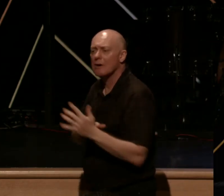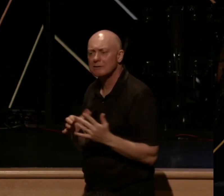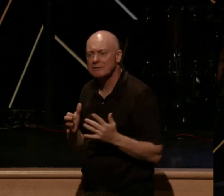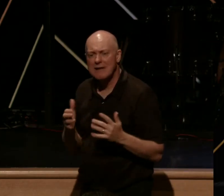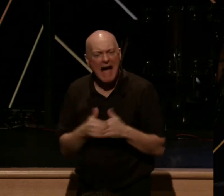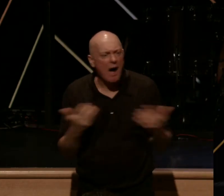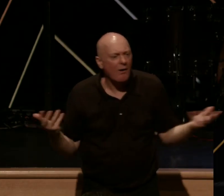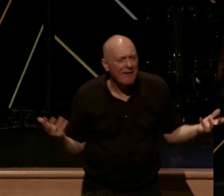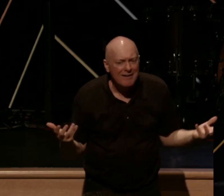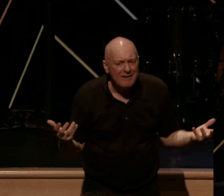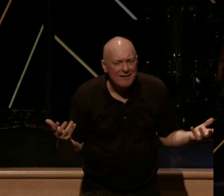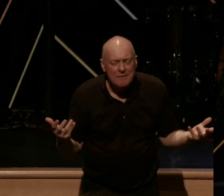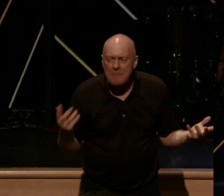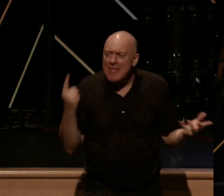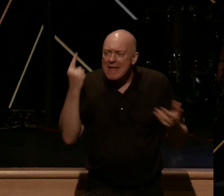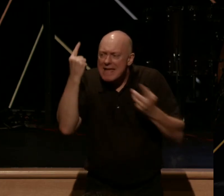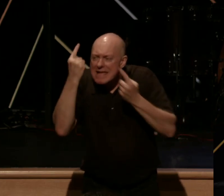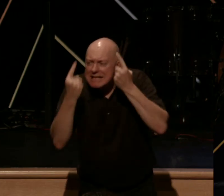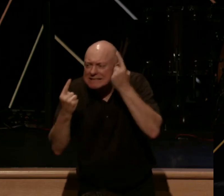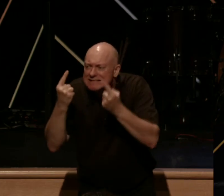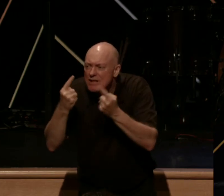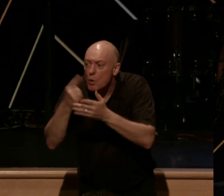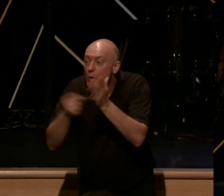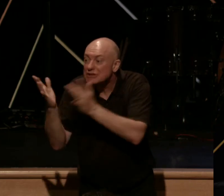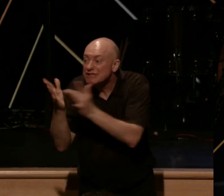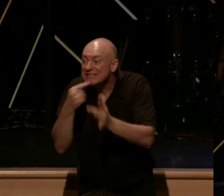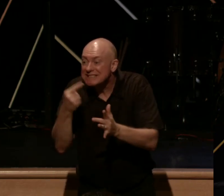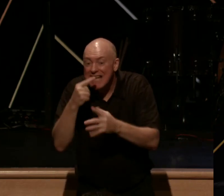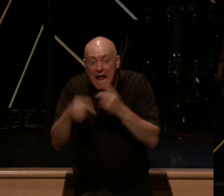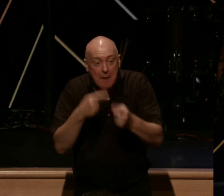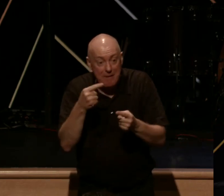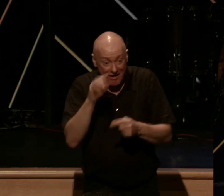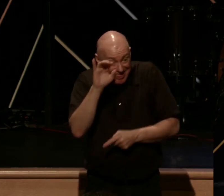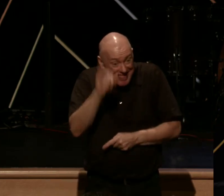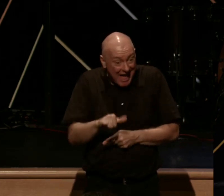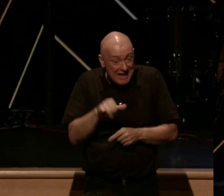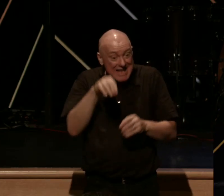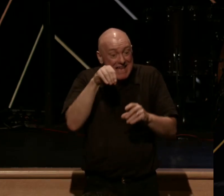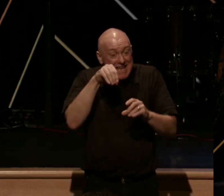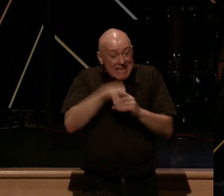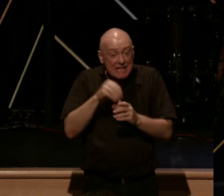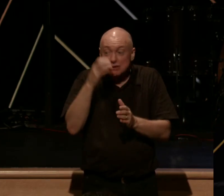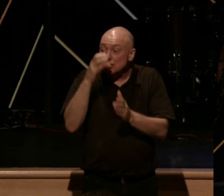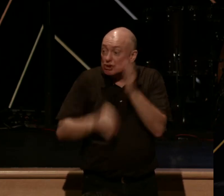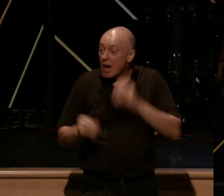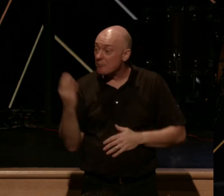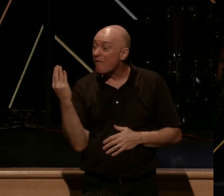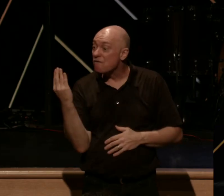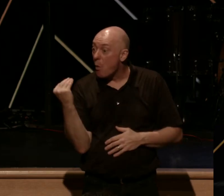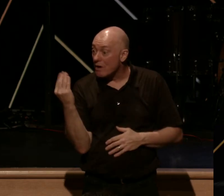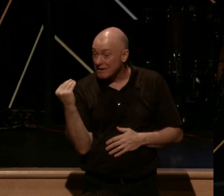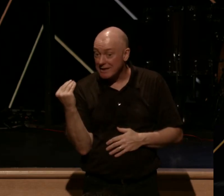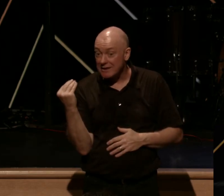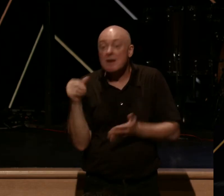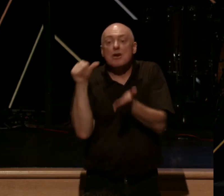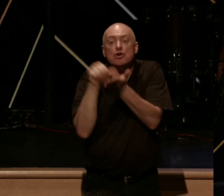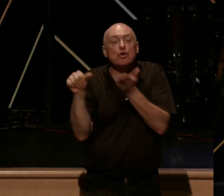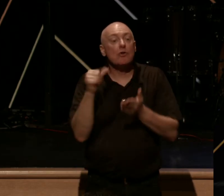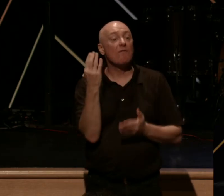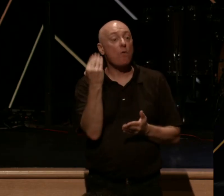Well, consider what Jesus said about this very thing in chapter 14. Turn over the page to John